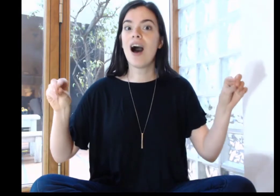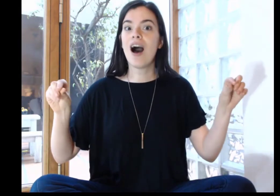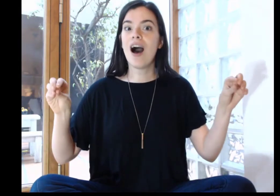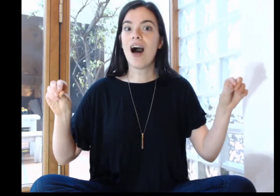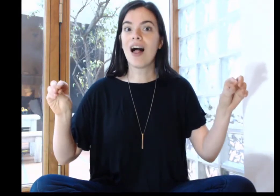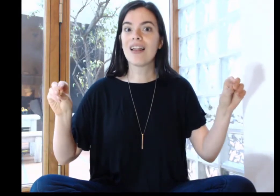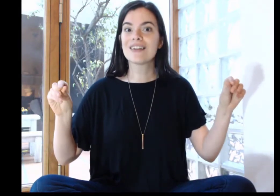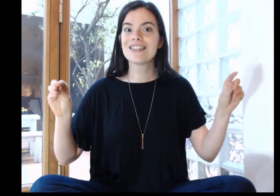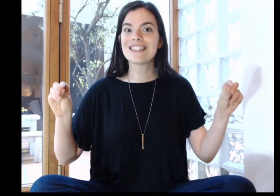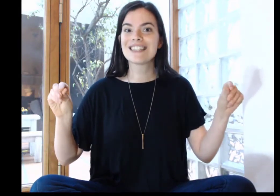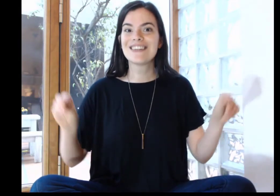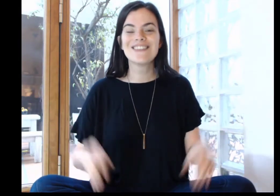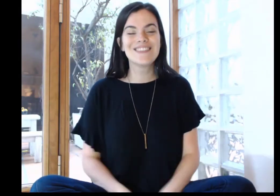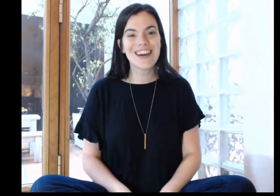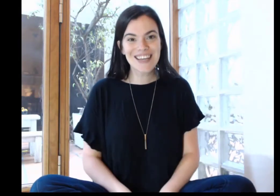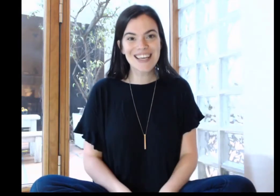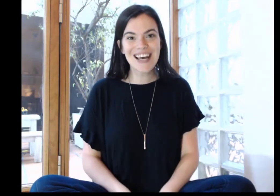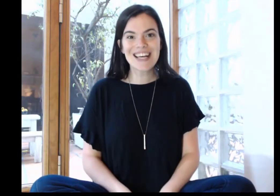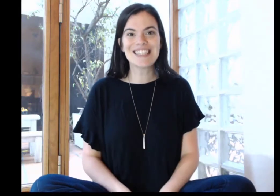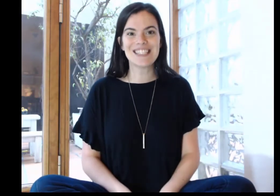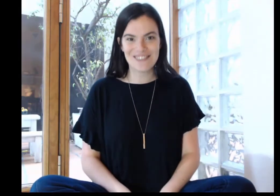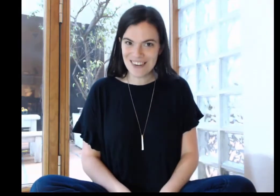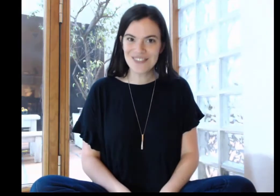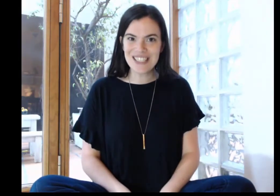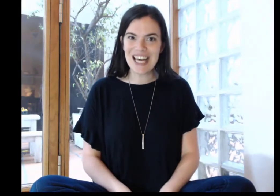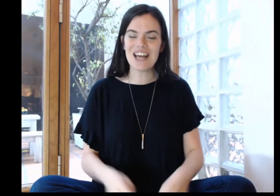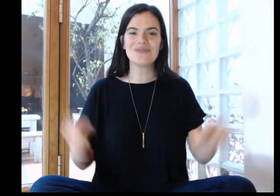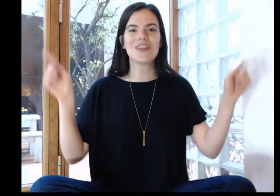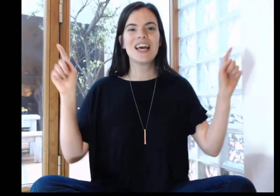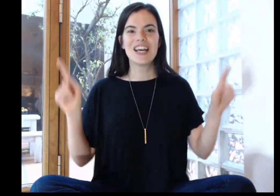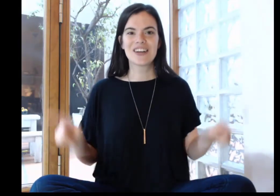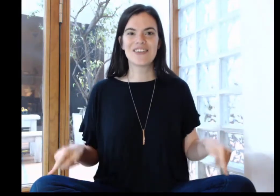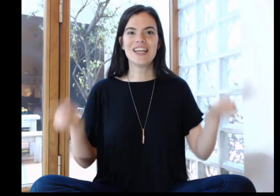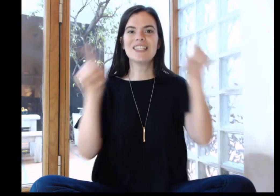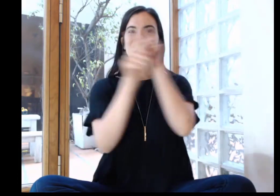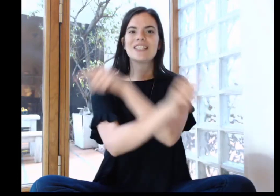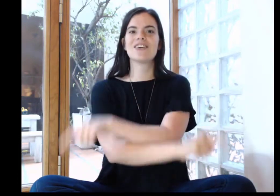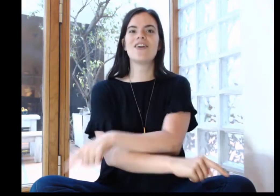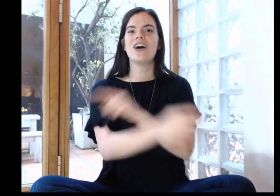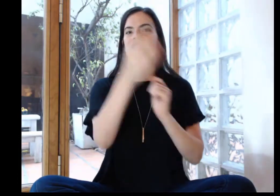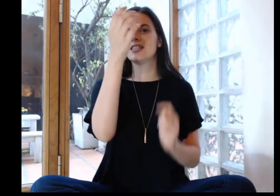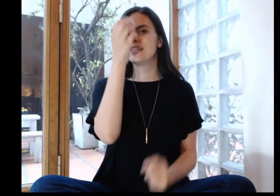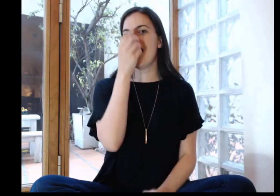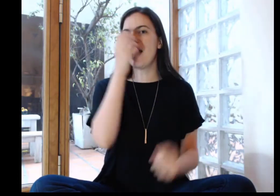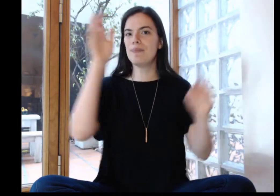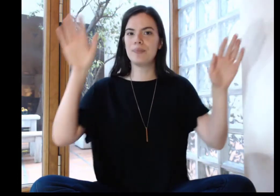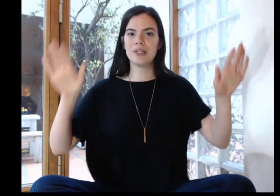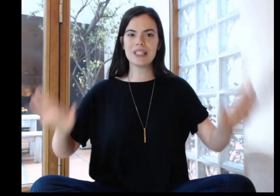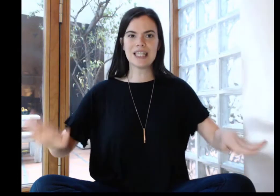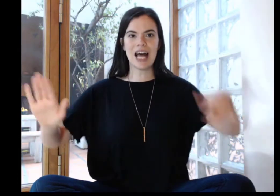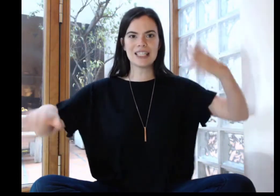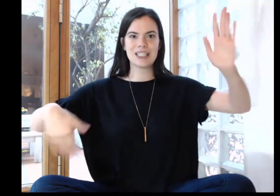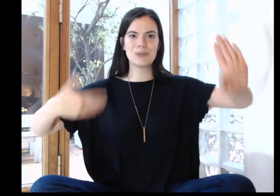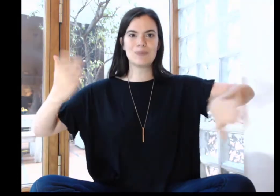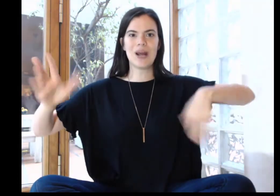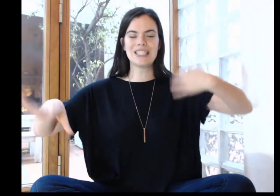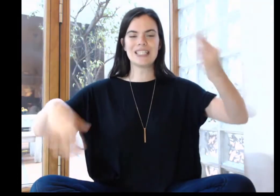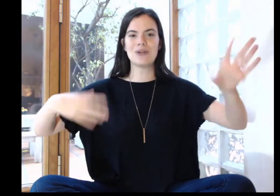very good one more time criss-cross applesauce pretzel